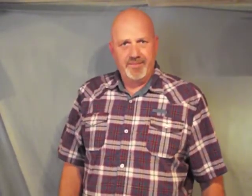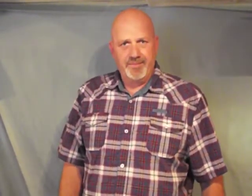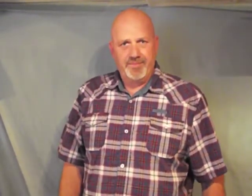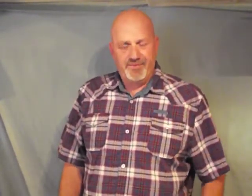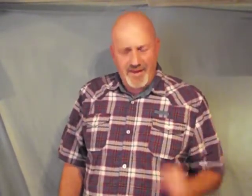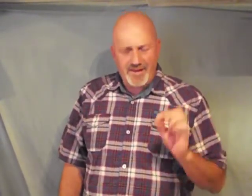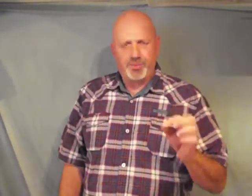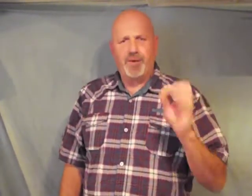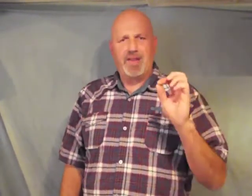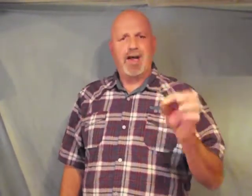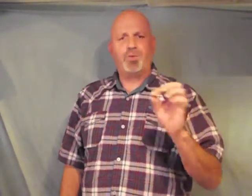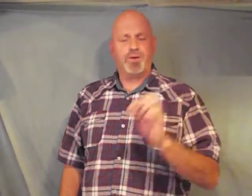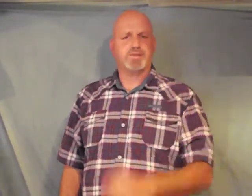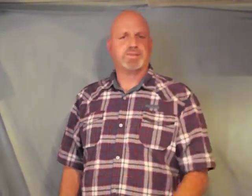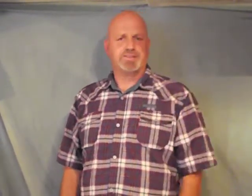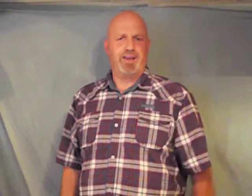faith without works is dead